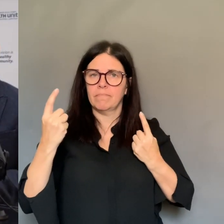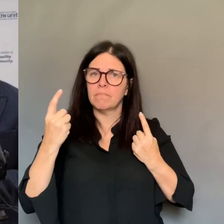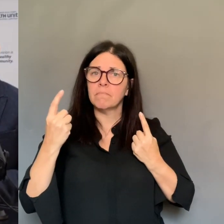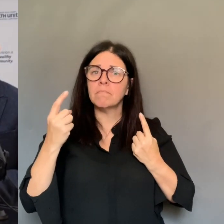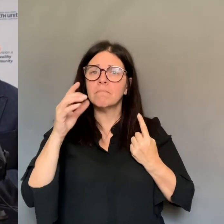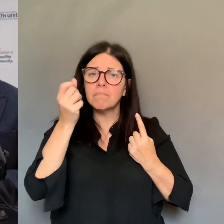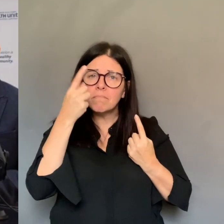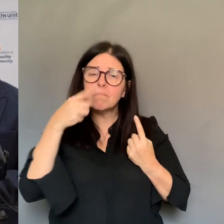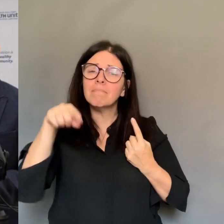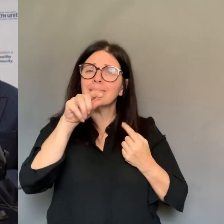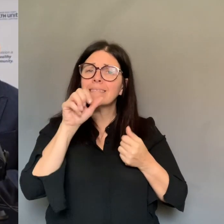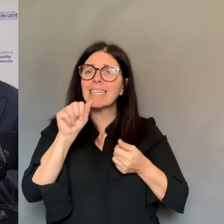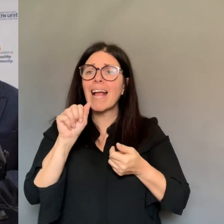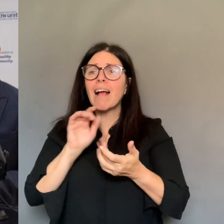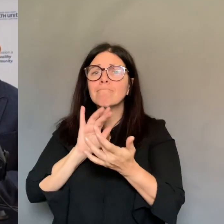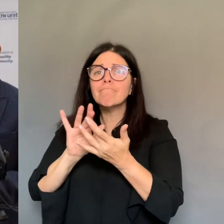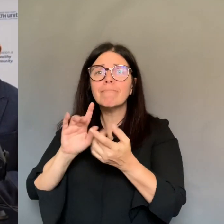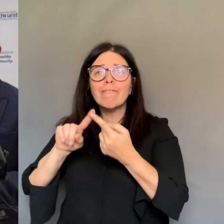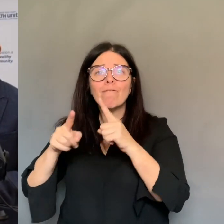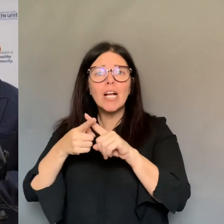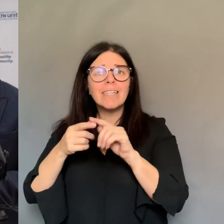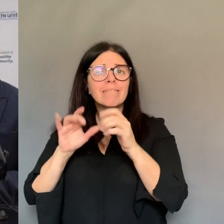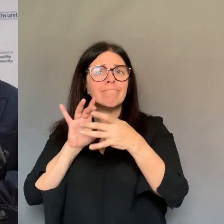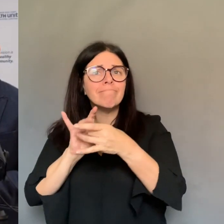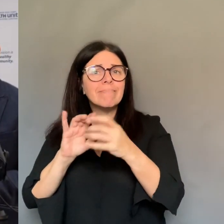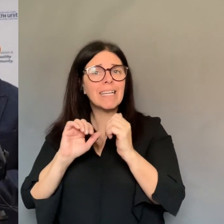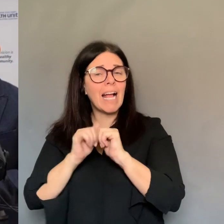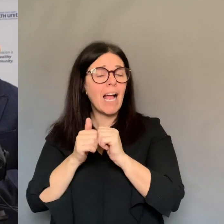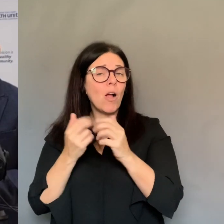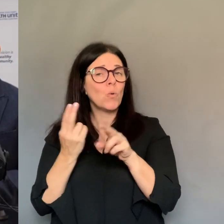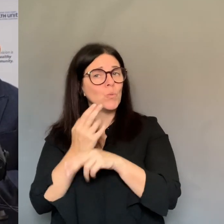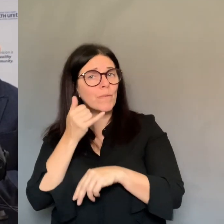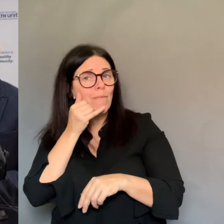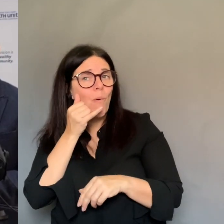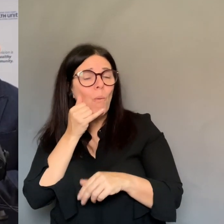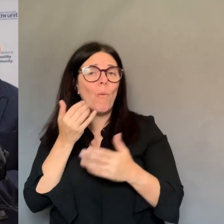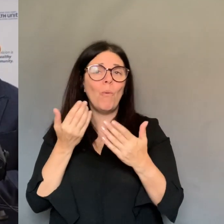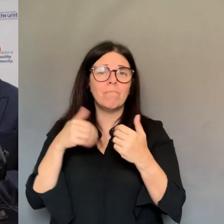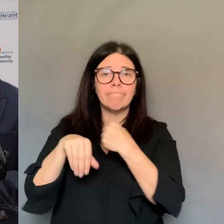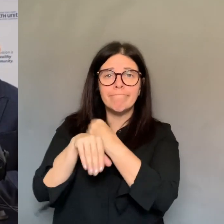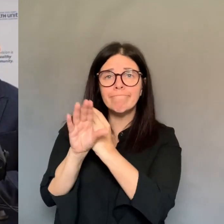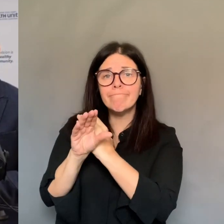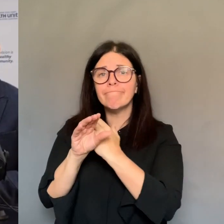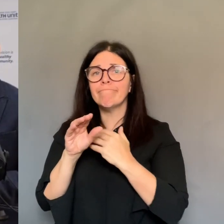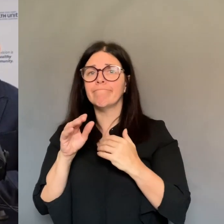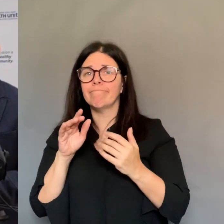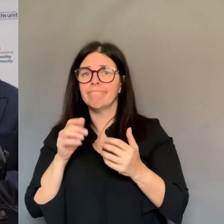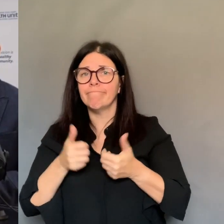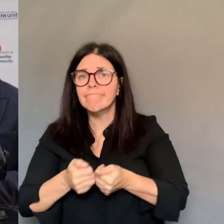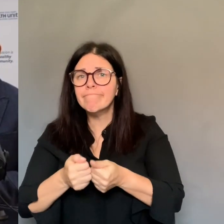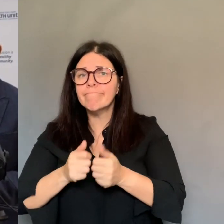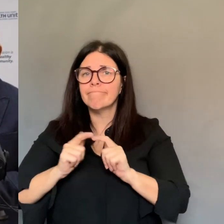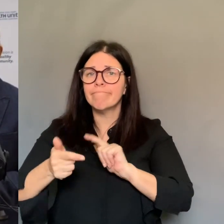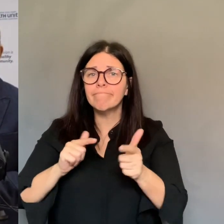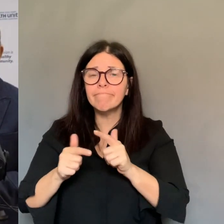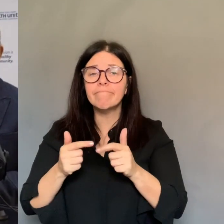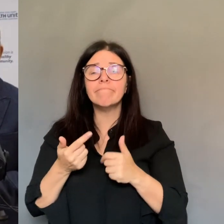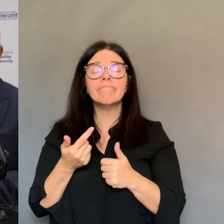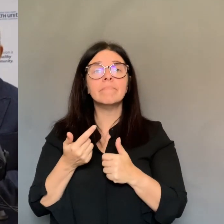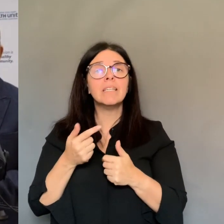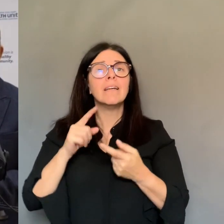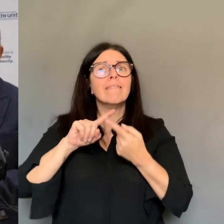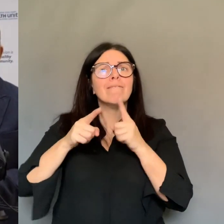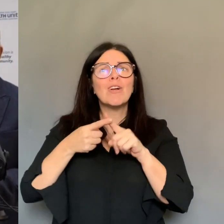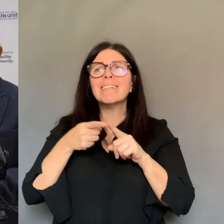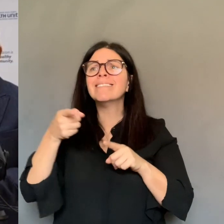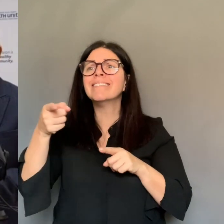through phone, instant messaging or video chat. You can host virtual play dates or take your children on a virtual tour of a museum.